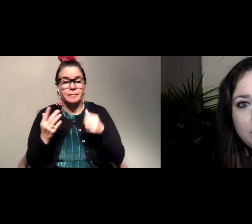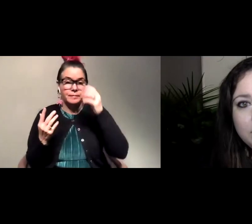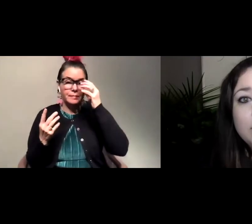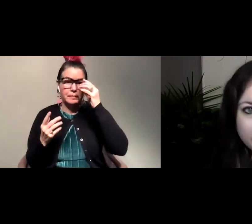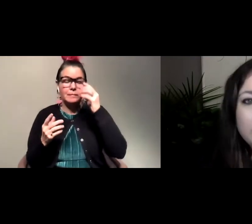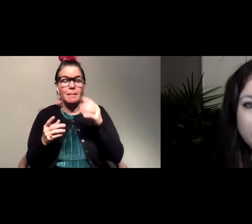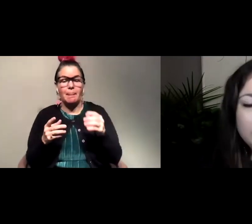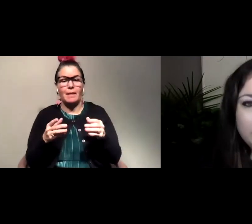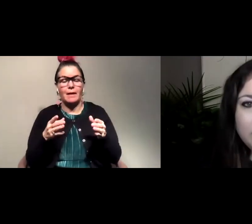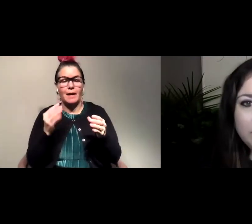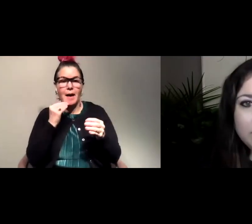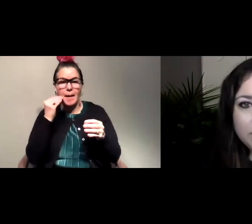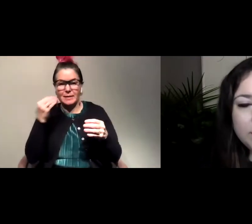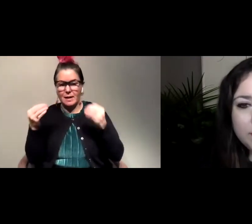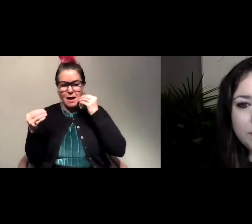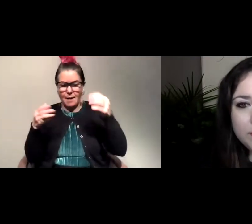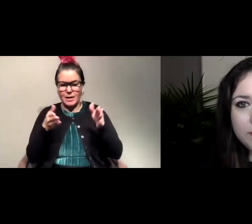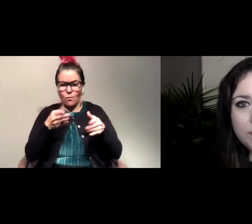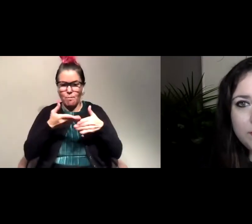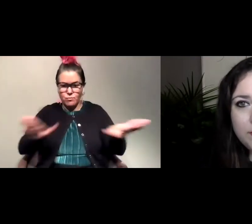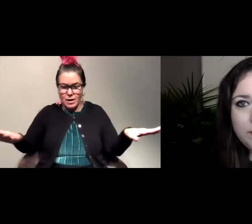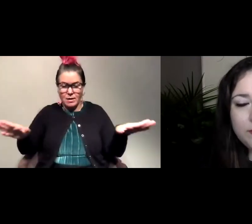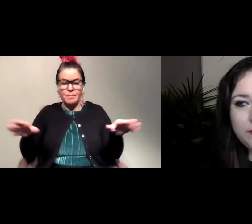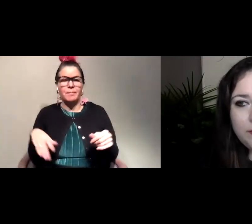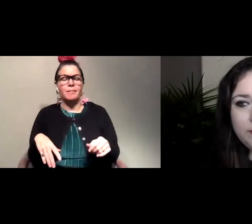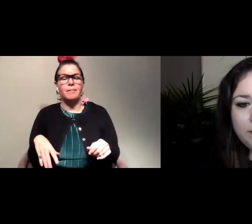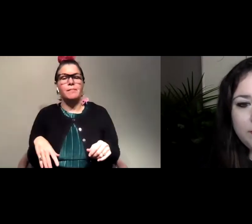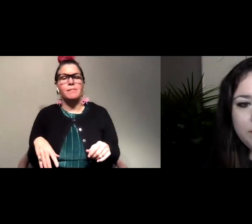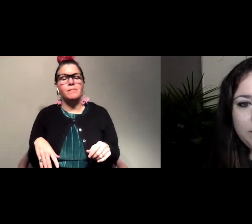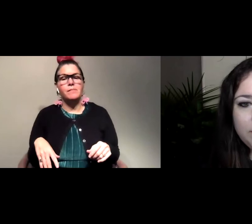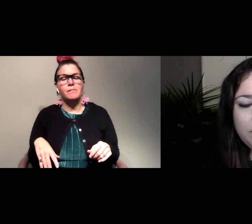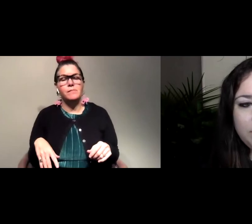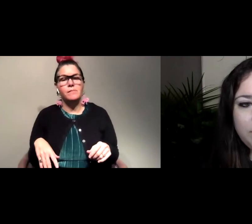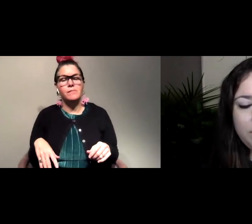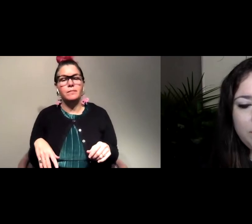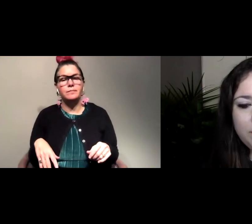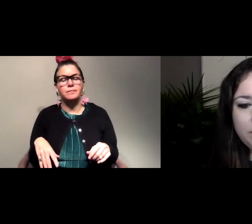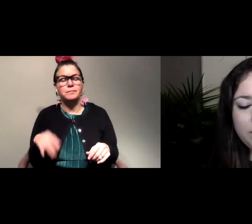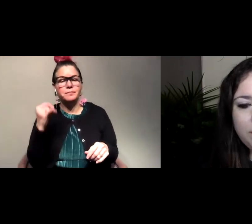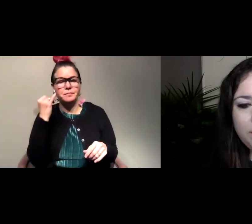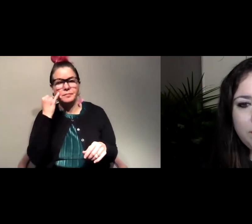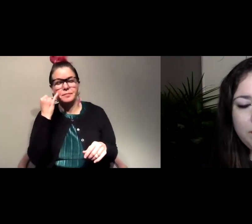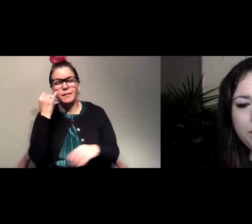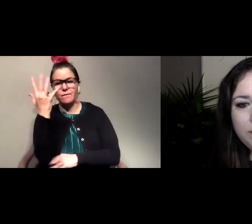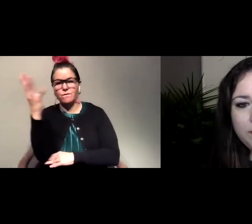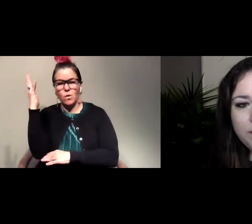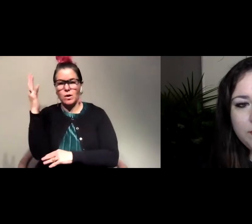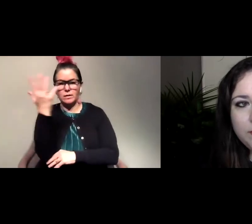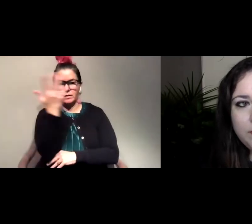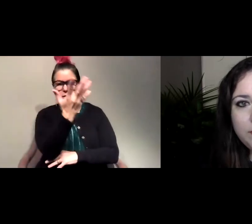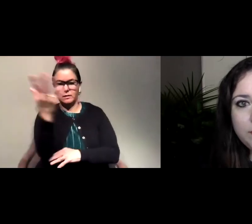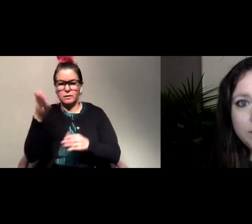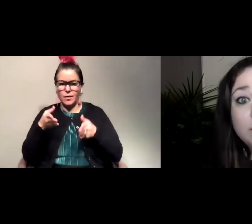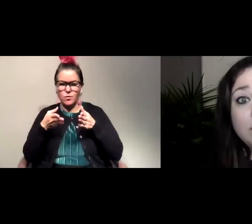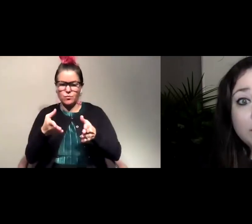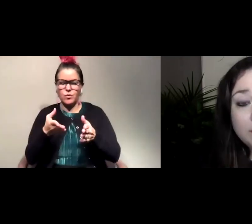habitat and so they will you know they'll break up a forest and then you also get these edge